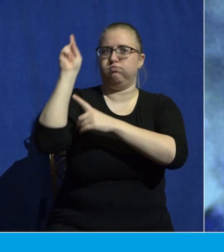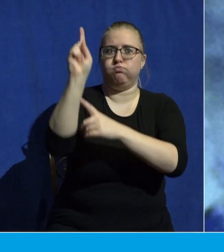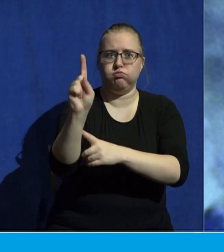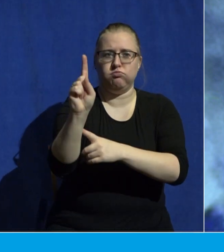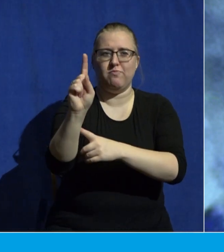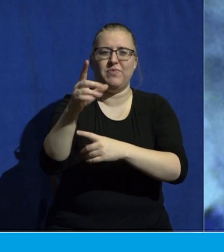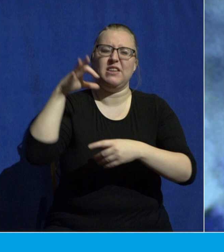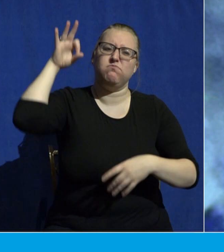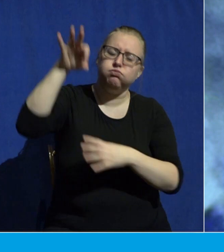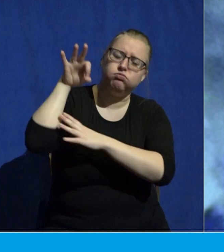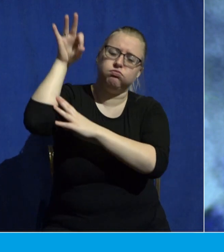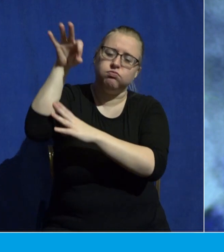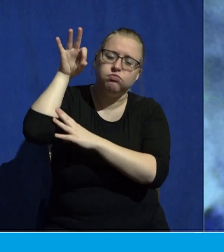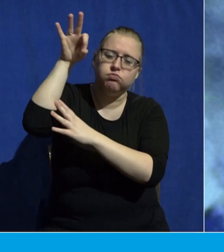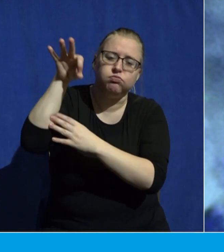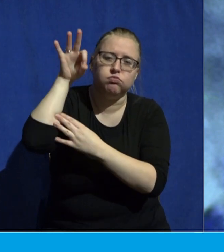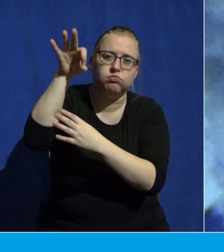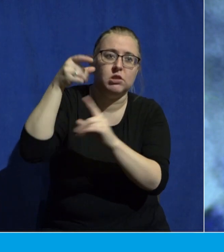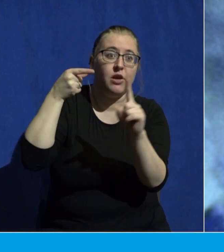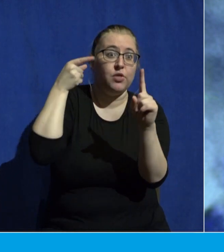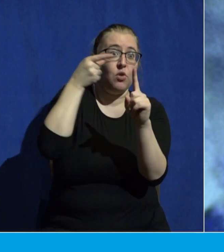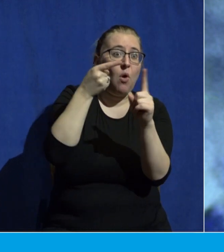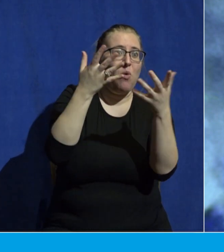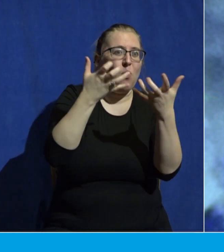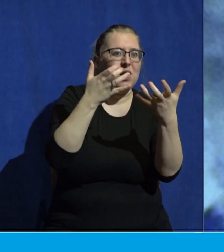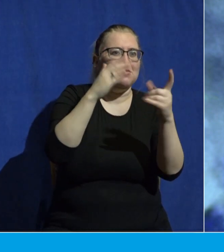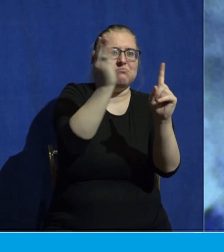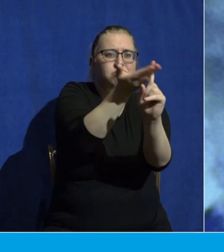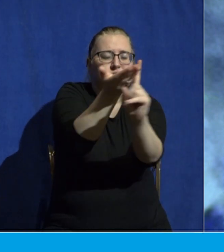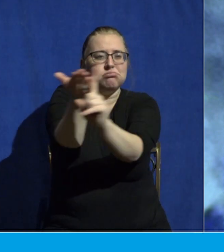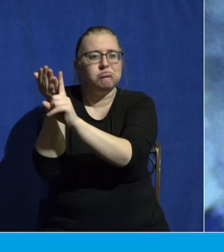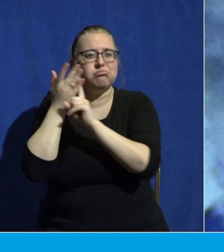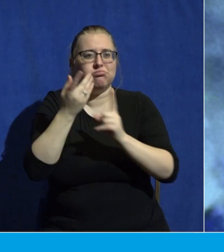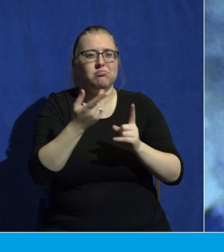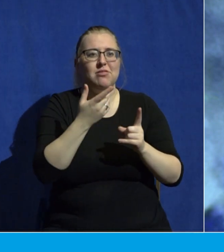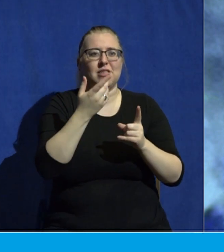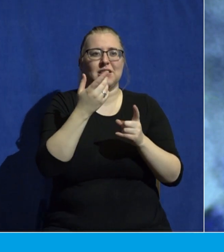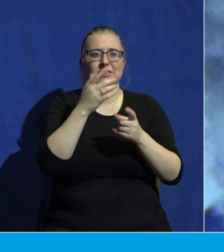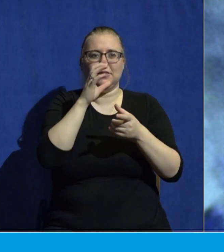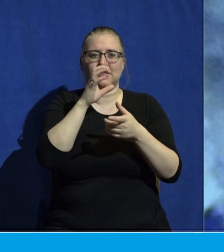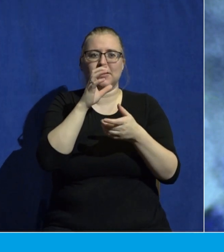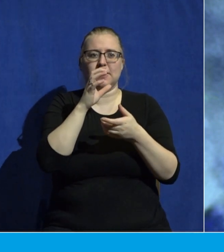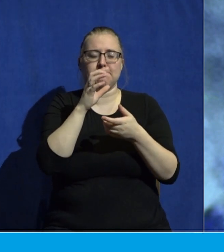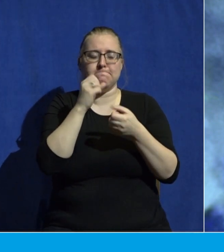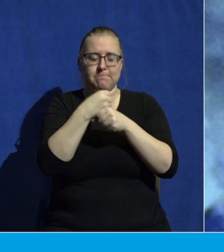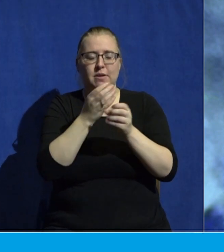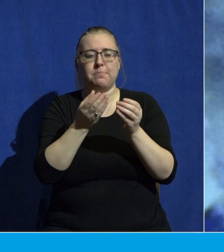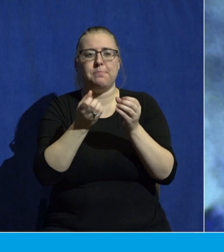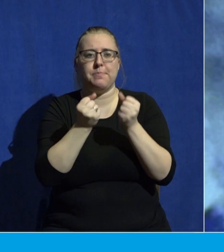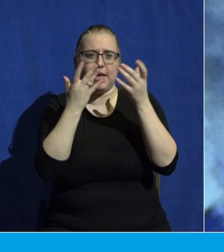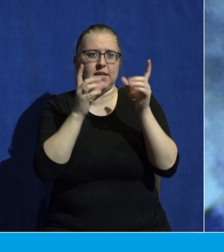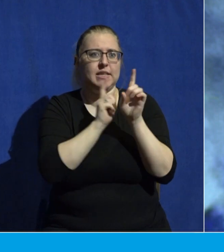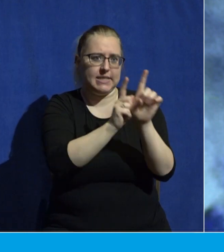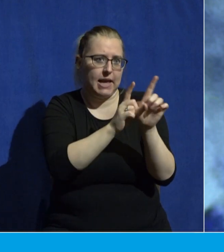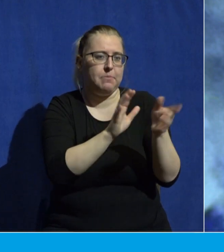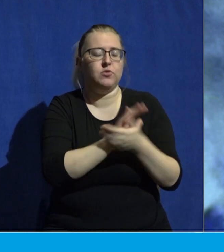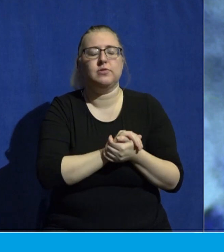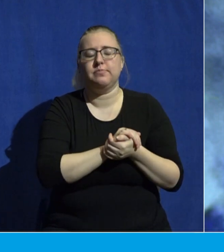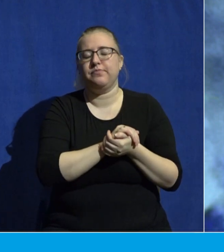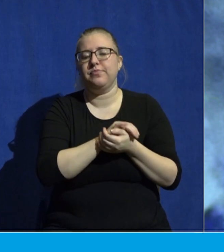for Jesus. Well, when that preacher was preaching his heart out that night, I dozed off. And I'm not